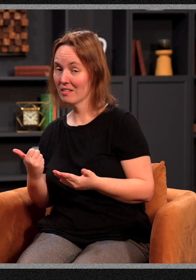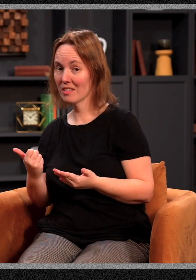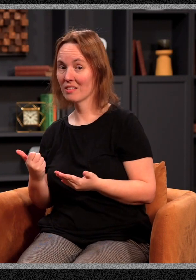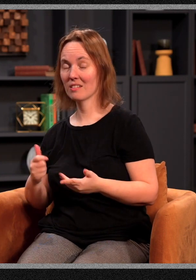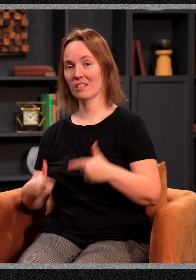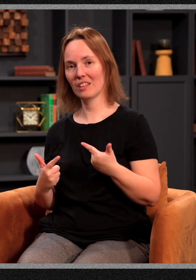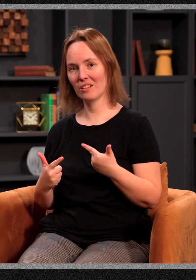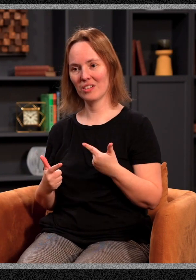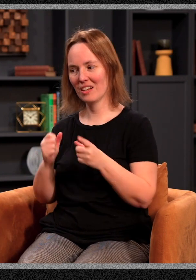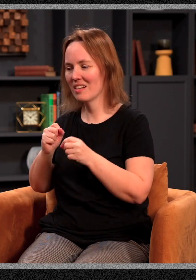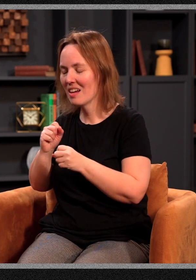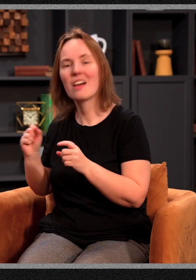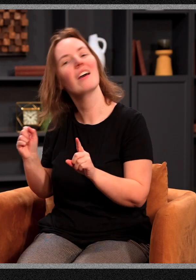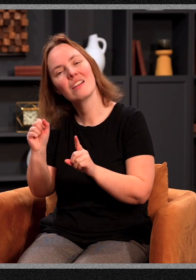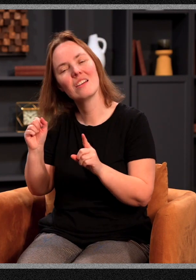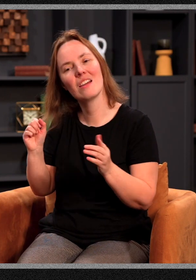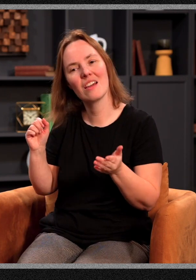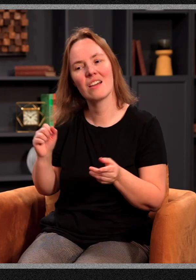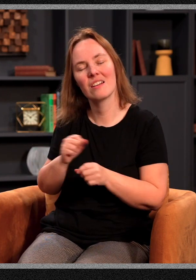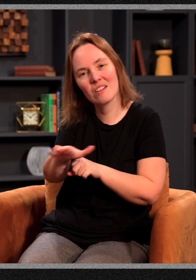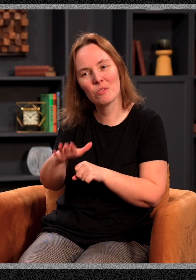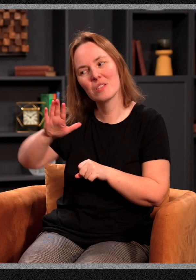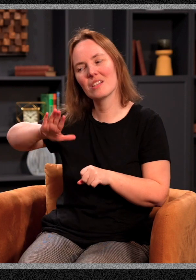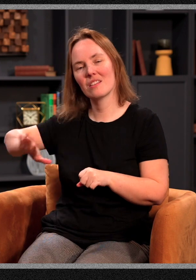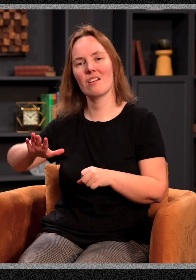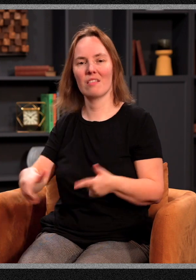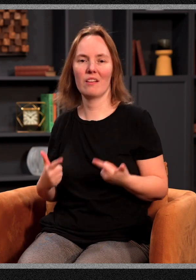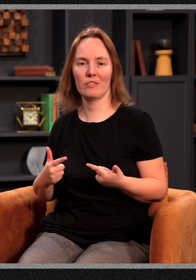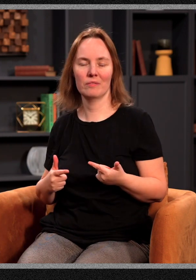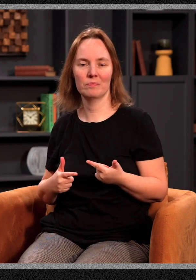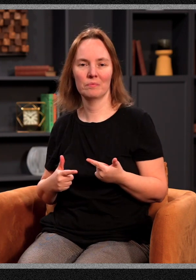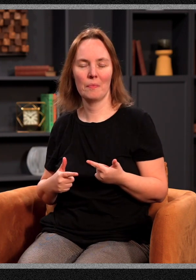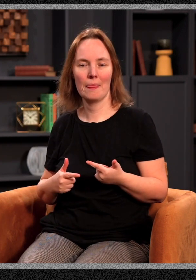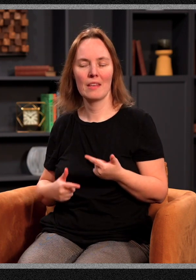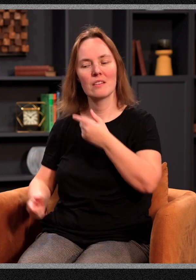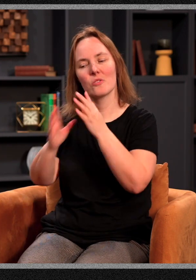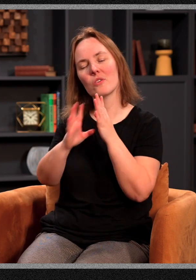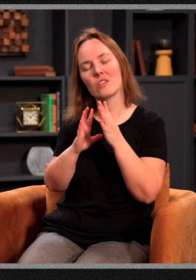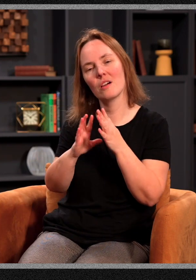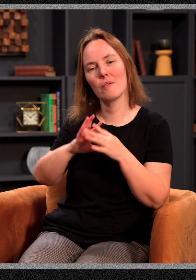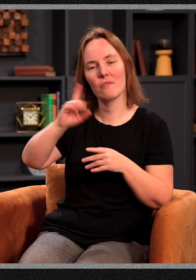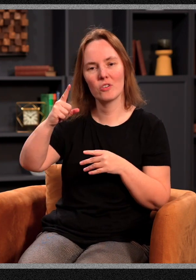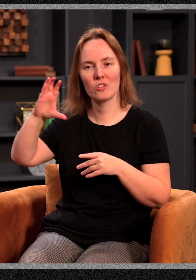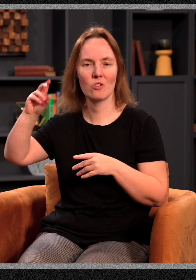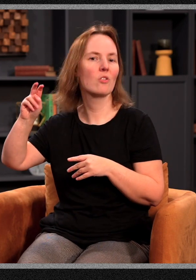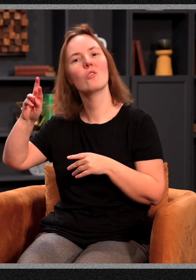else's life? So I want to talk about living by God's power in our scriptures, 1 Corinthians 4.20. It's a very simple, very brief